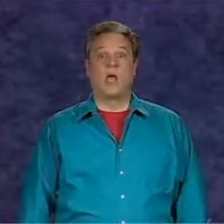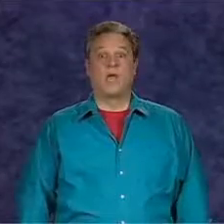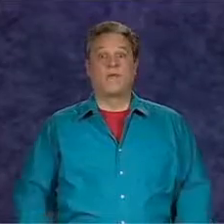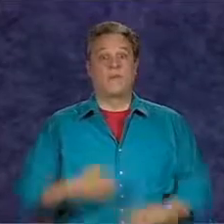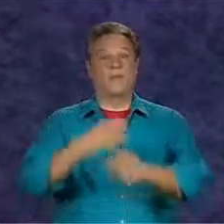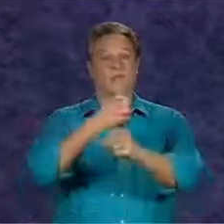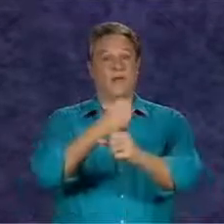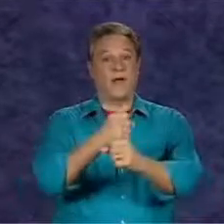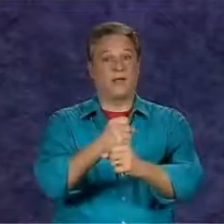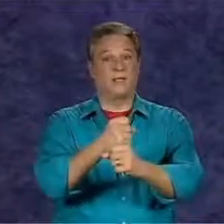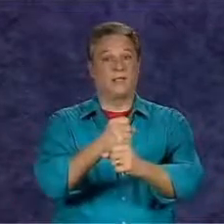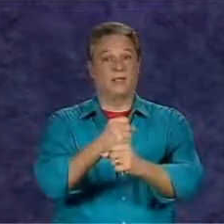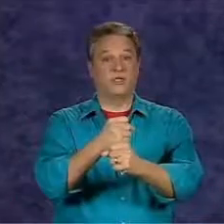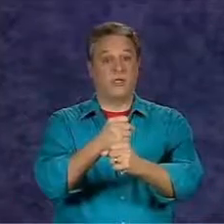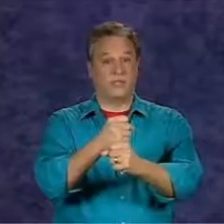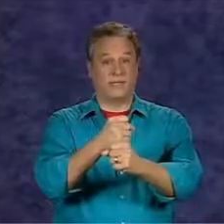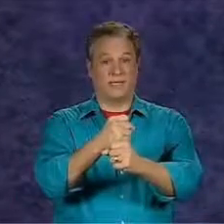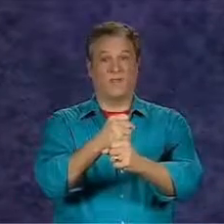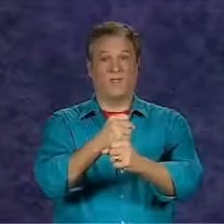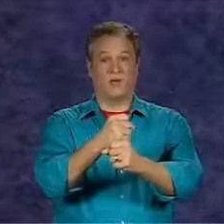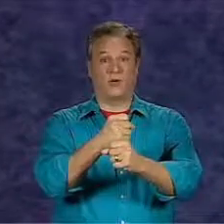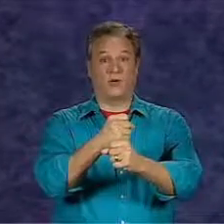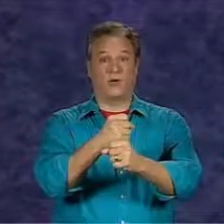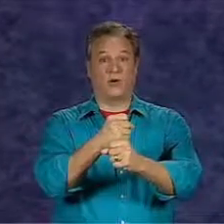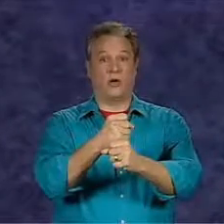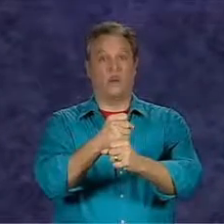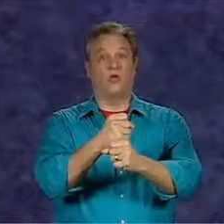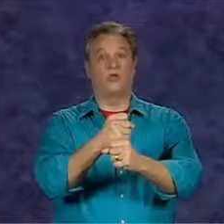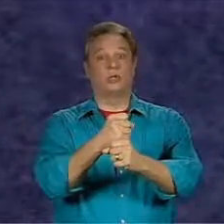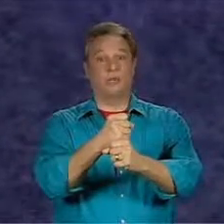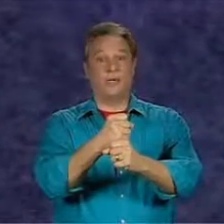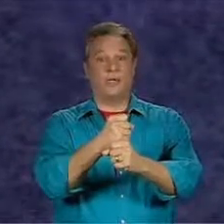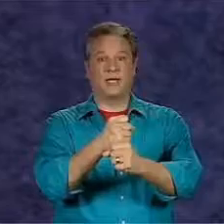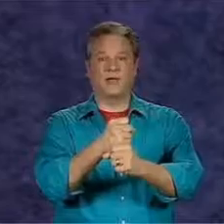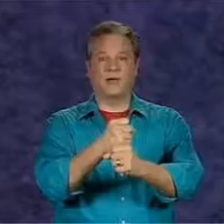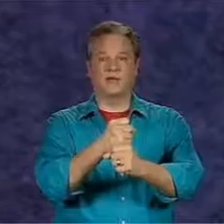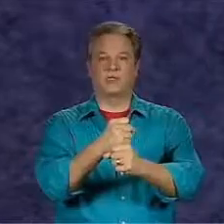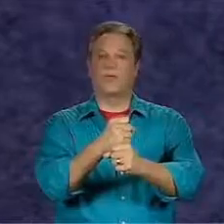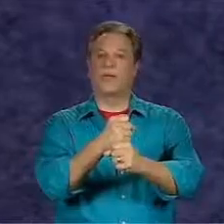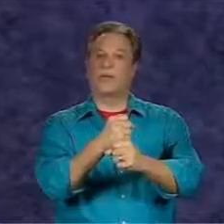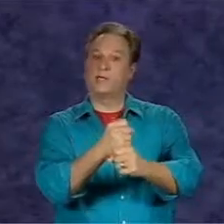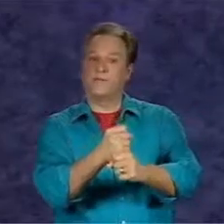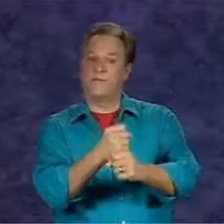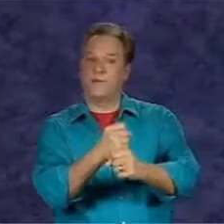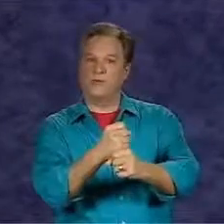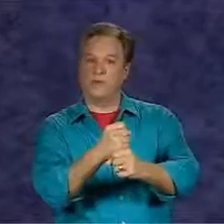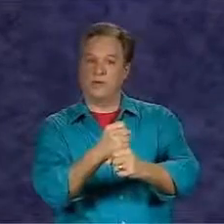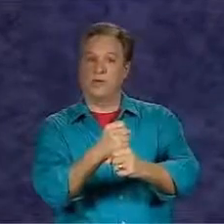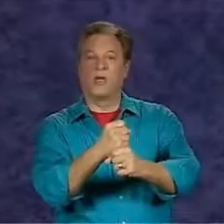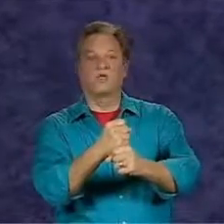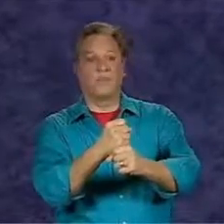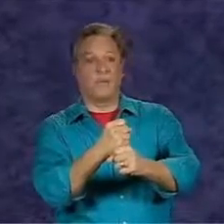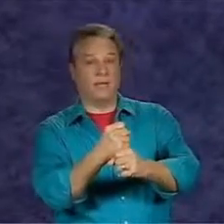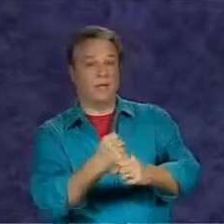From this final position in the sign for year, use your index finger to move into the future to mean